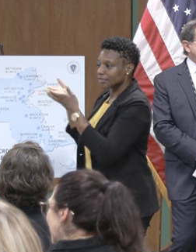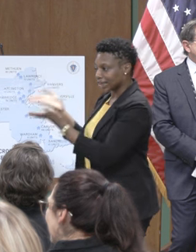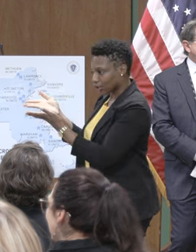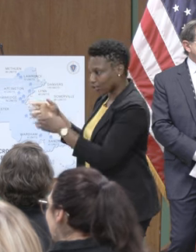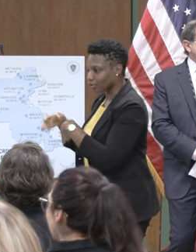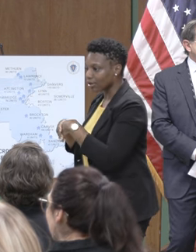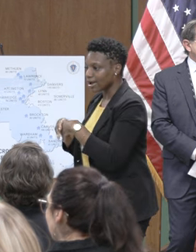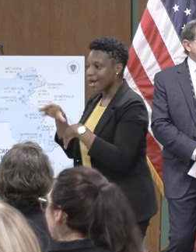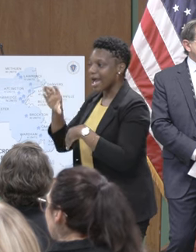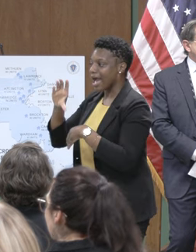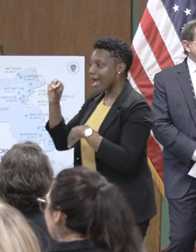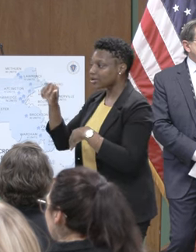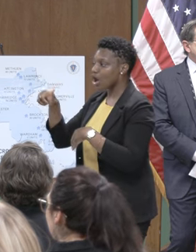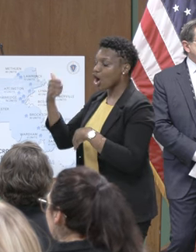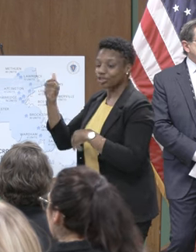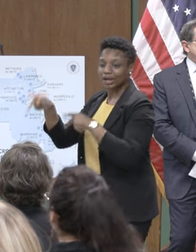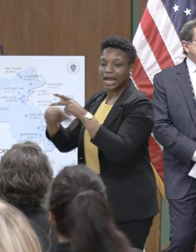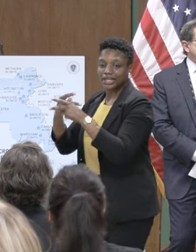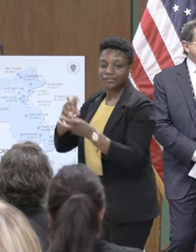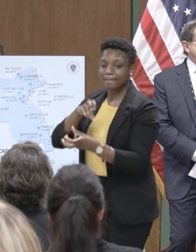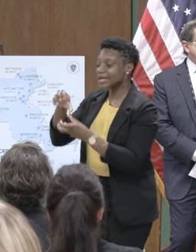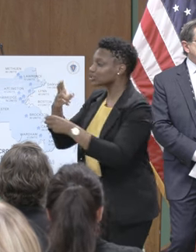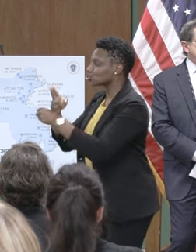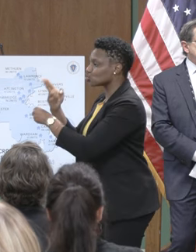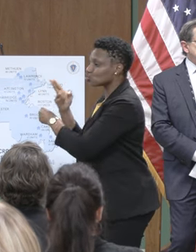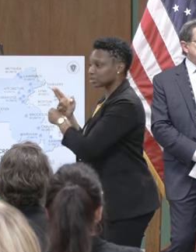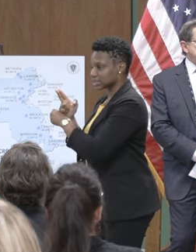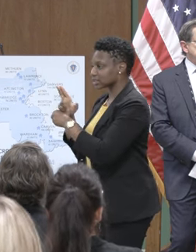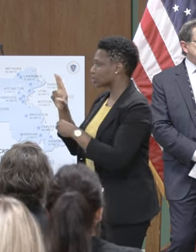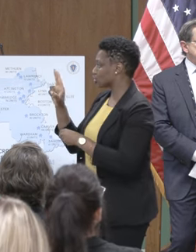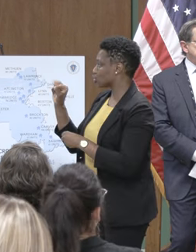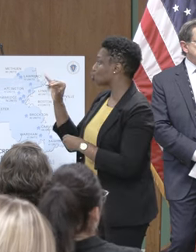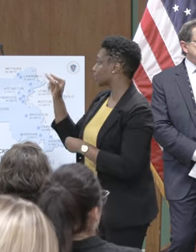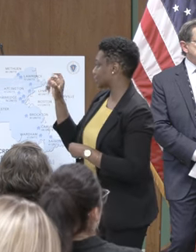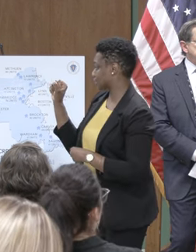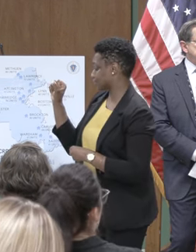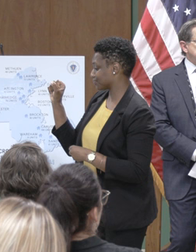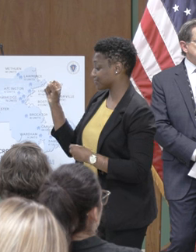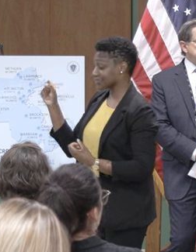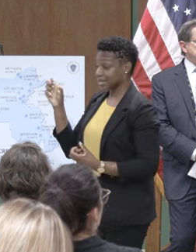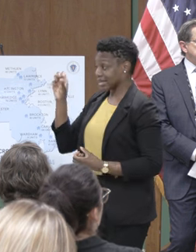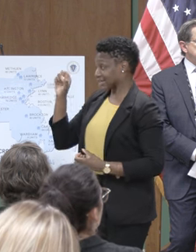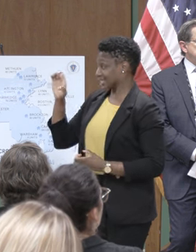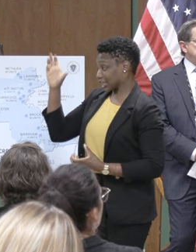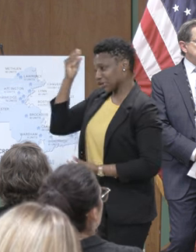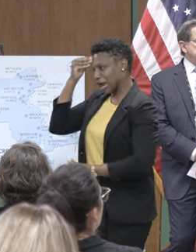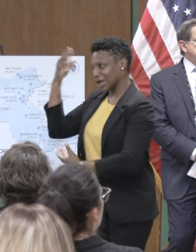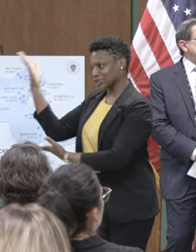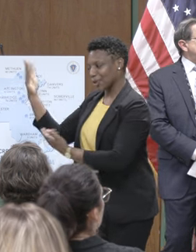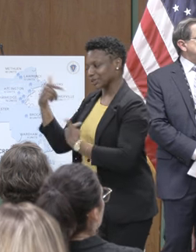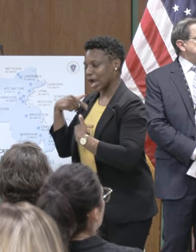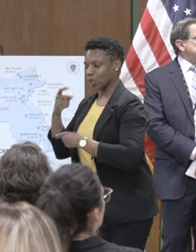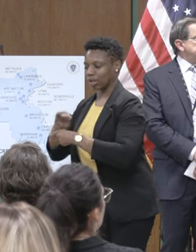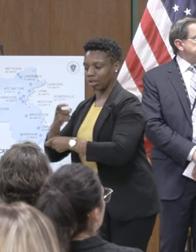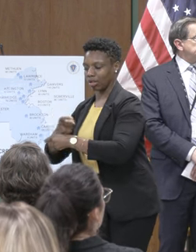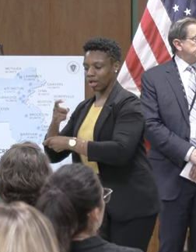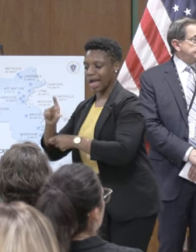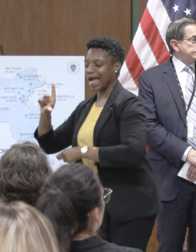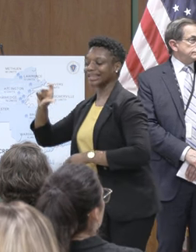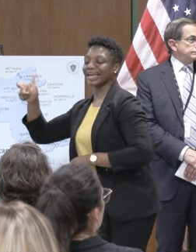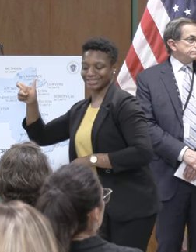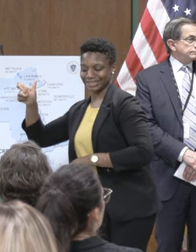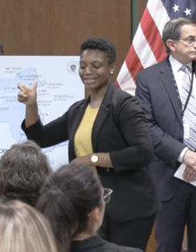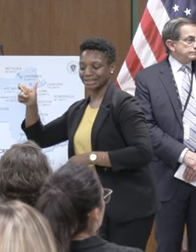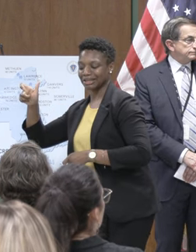and other types of mixed-use developments I told the secretary I was going to take make a joke at Lexington's expense